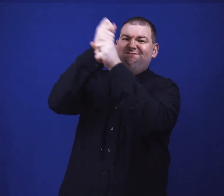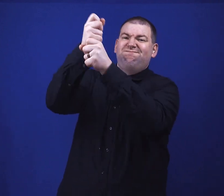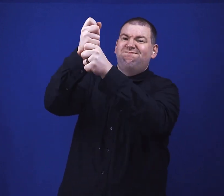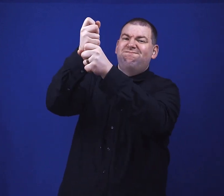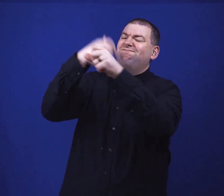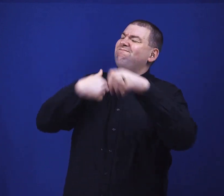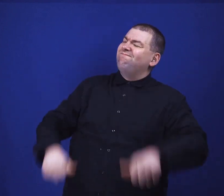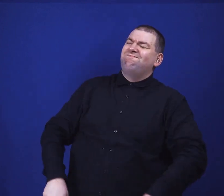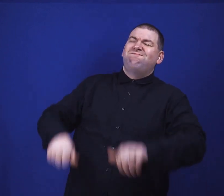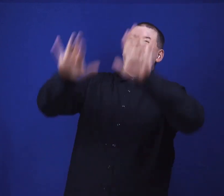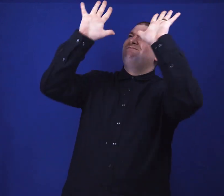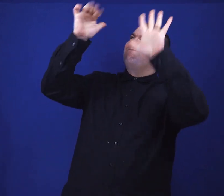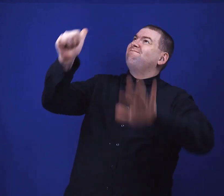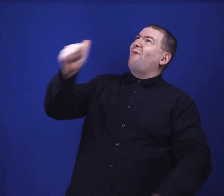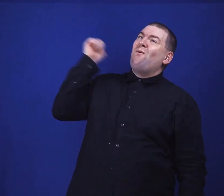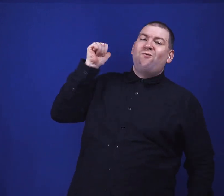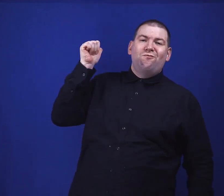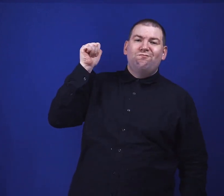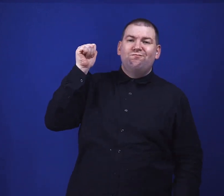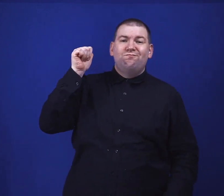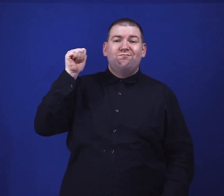I'm gonna need your help today